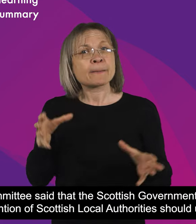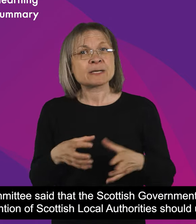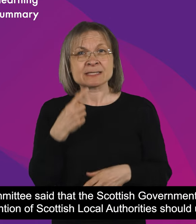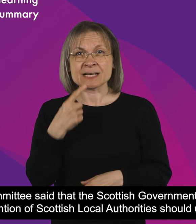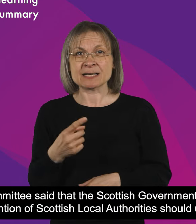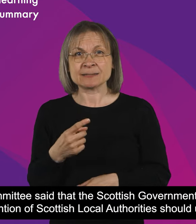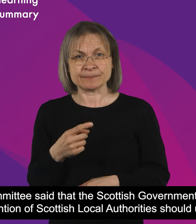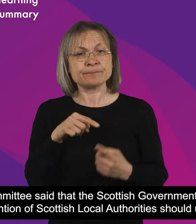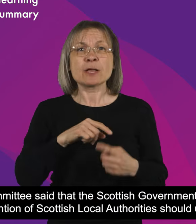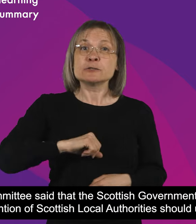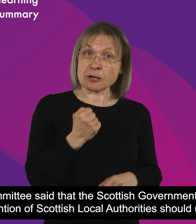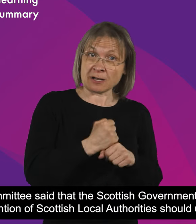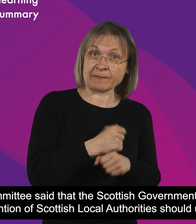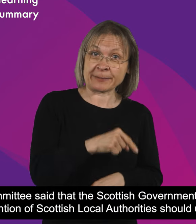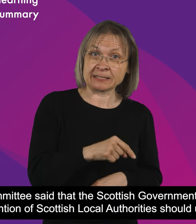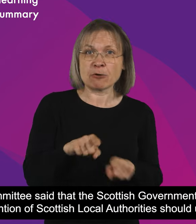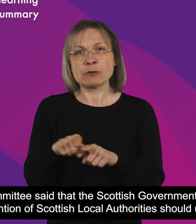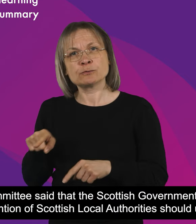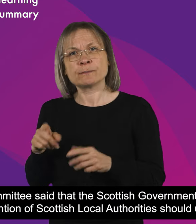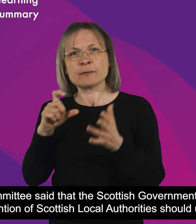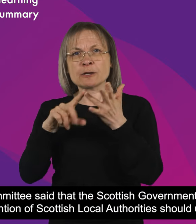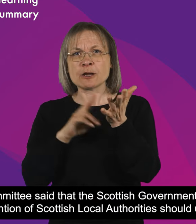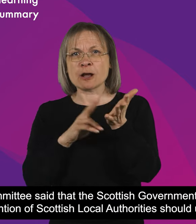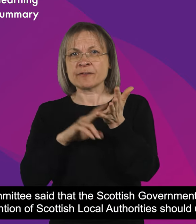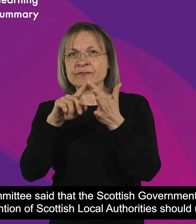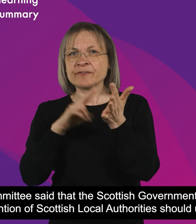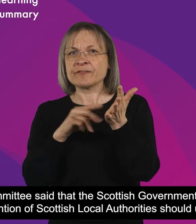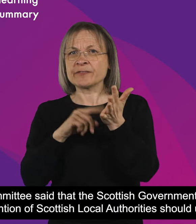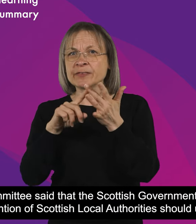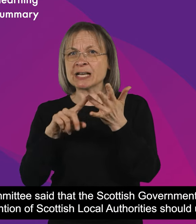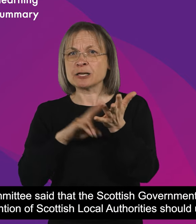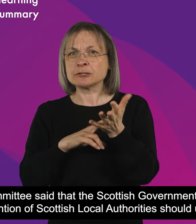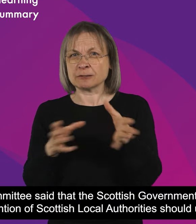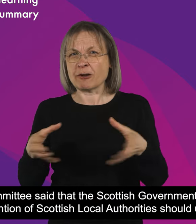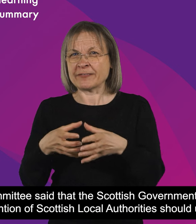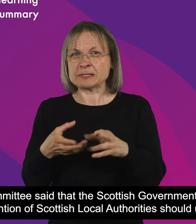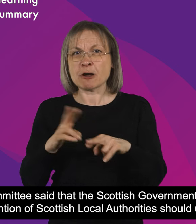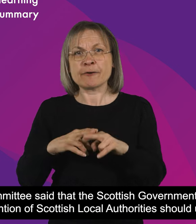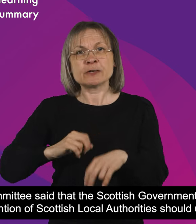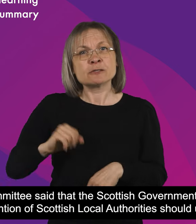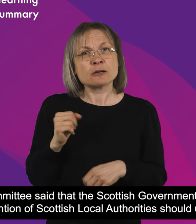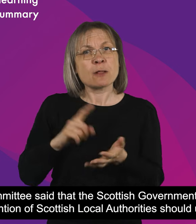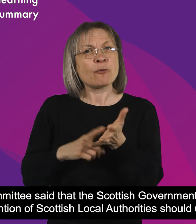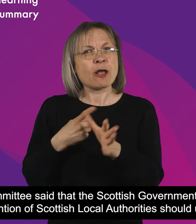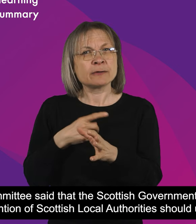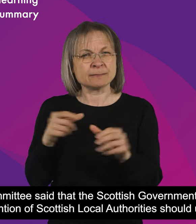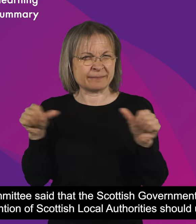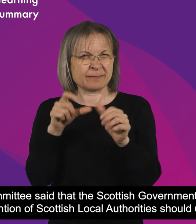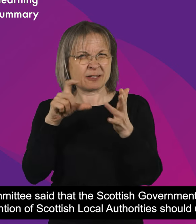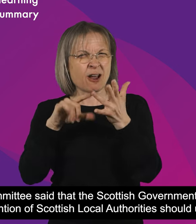The committee said that the Scottish Government and the Convention of Scottish Local Authorities should update the Additional Support for Learning Action